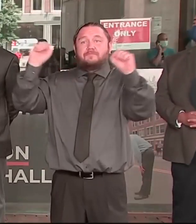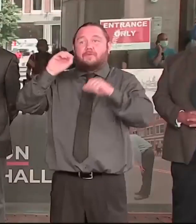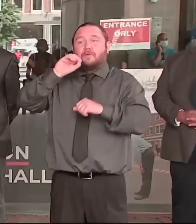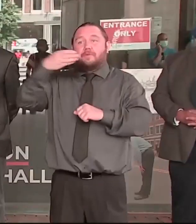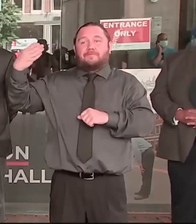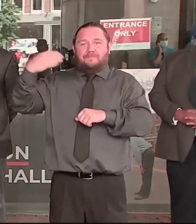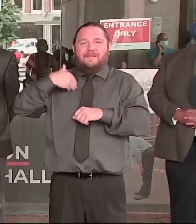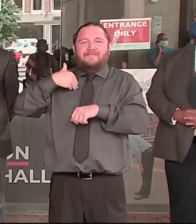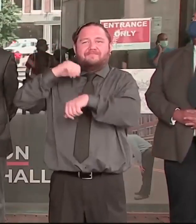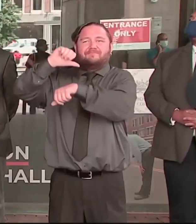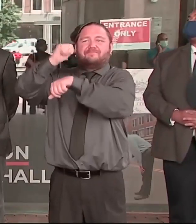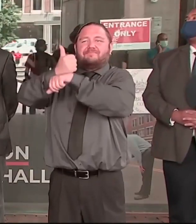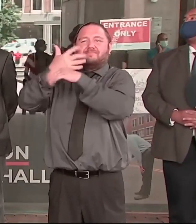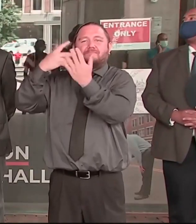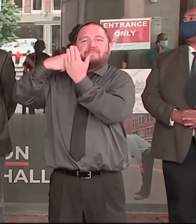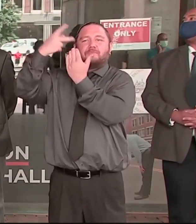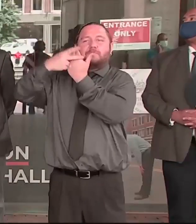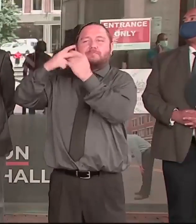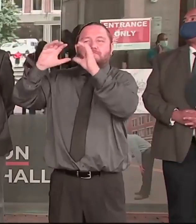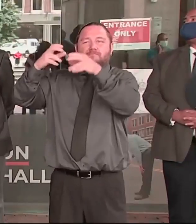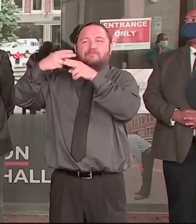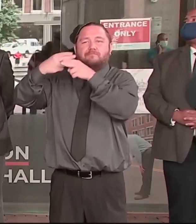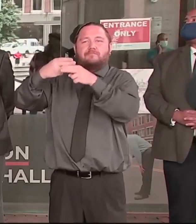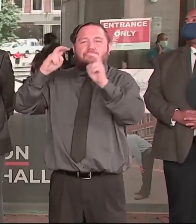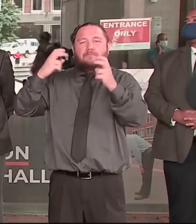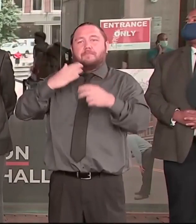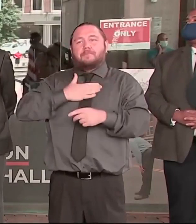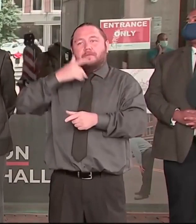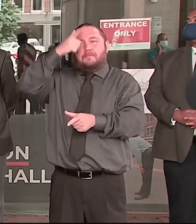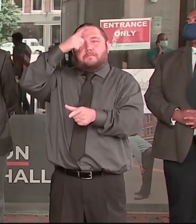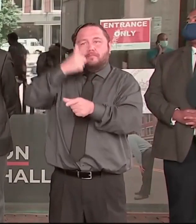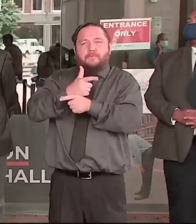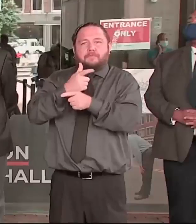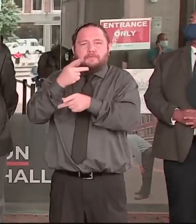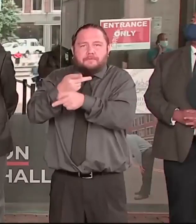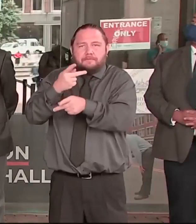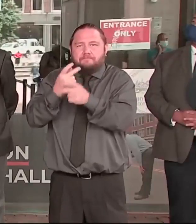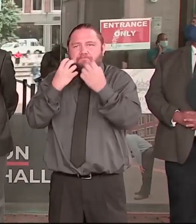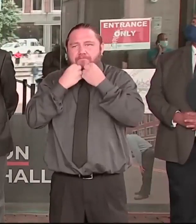empower young men and women of color, and Boston was one of the initial cities.